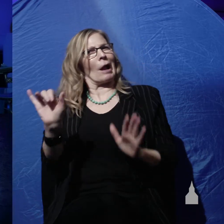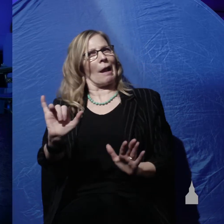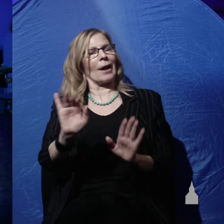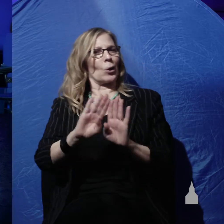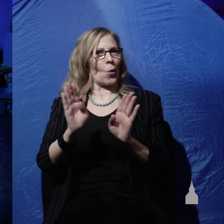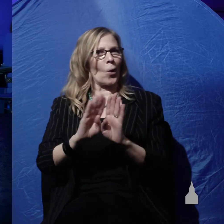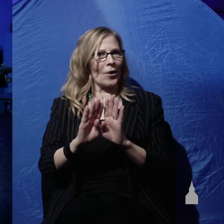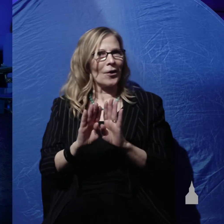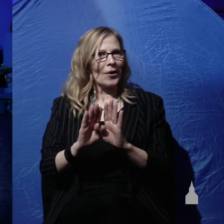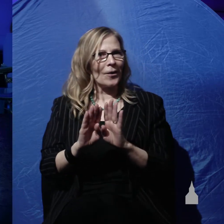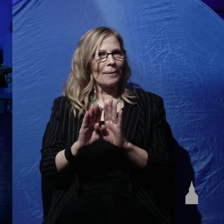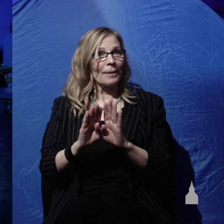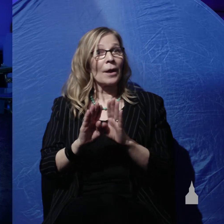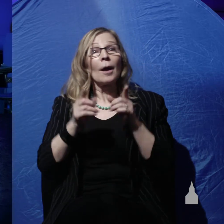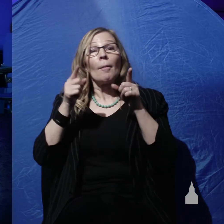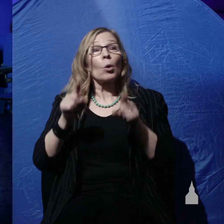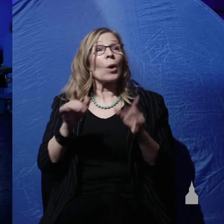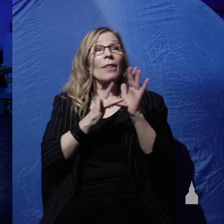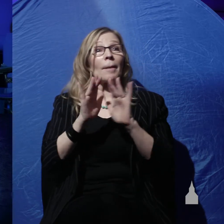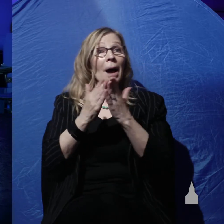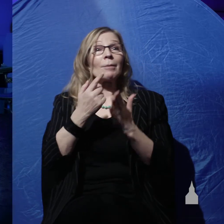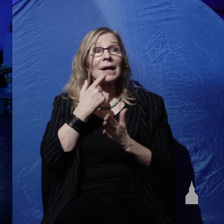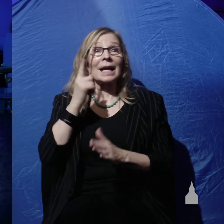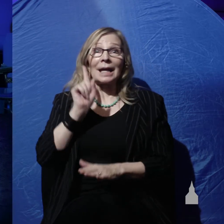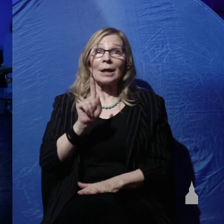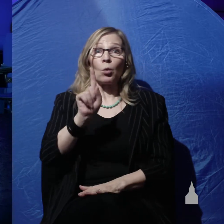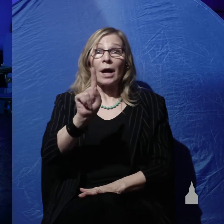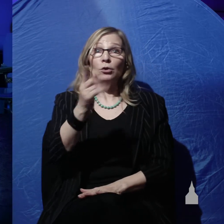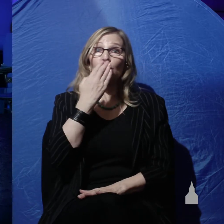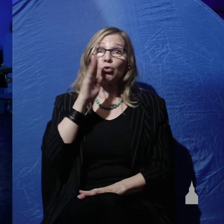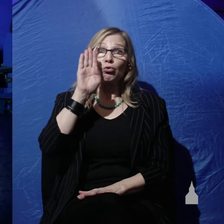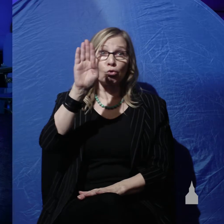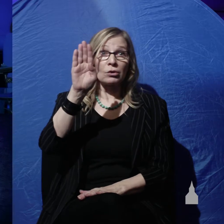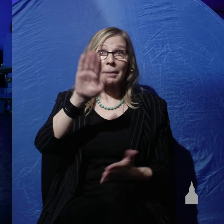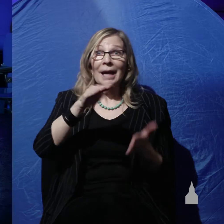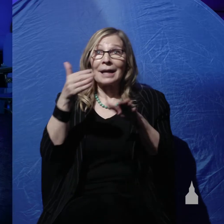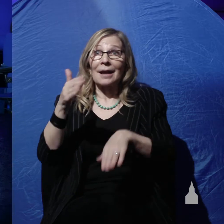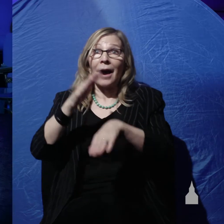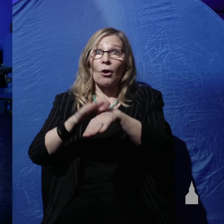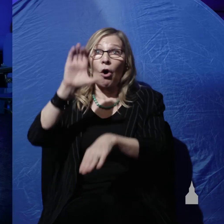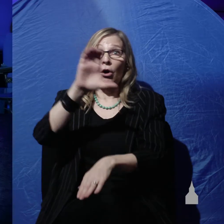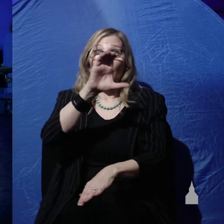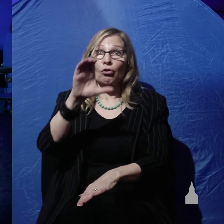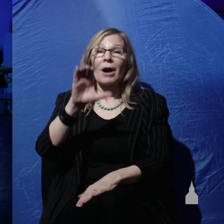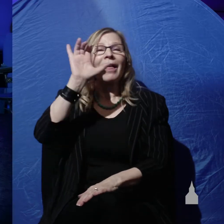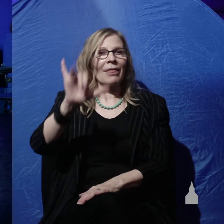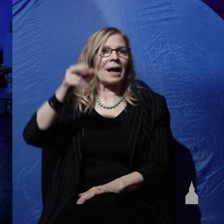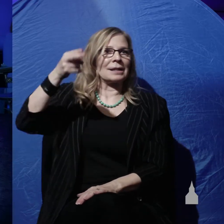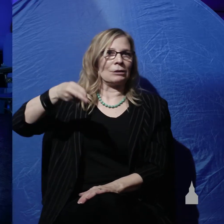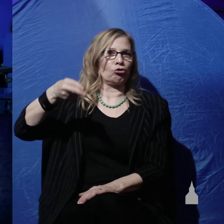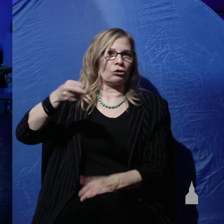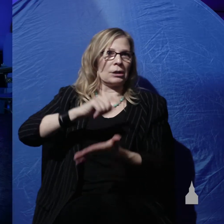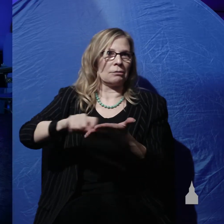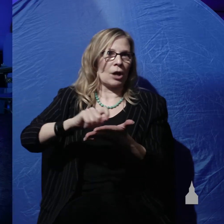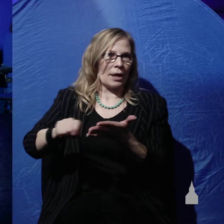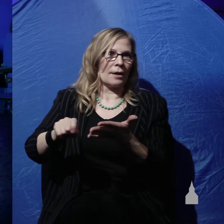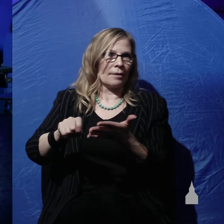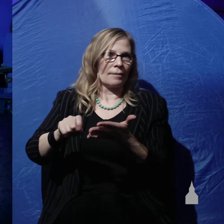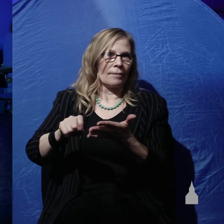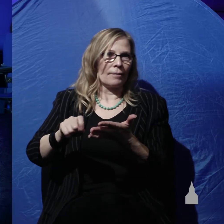went up into Jerusalem and he died on a cross, that's history. And when he says that there was a great flood at the time of Noah, that's